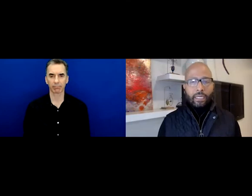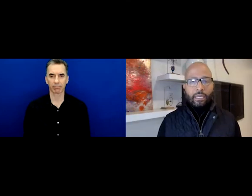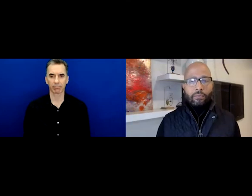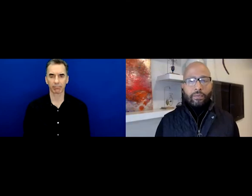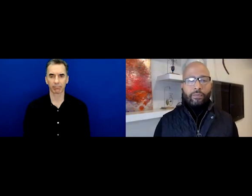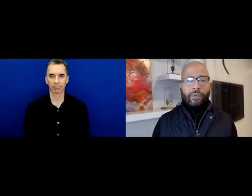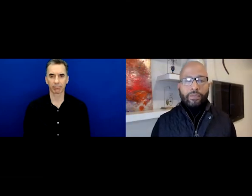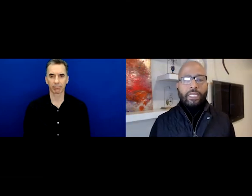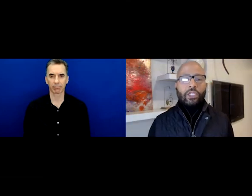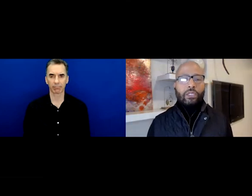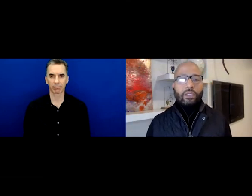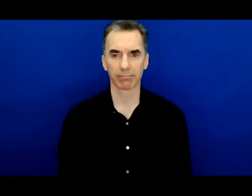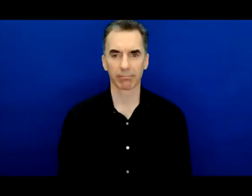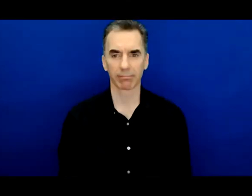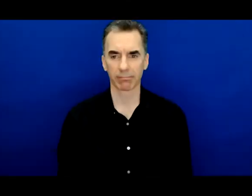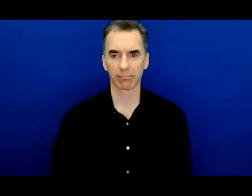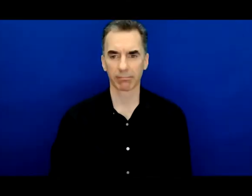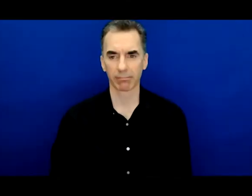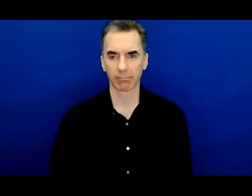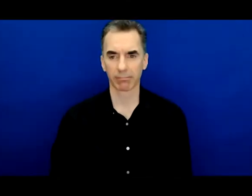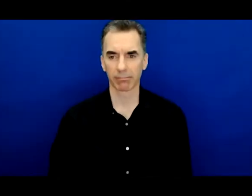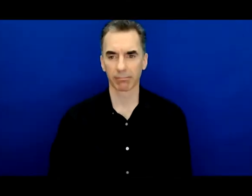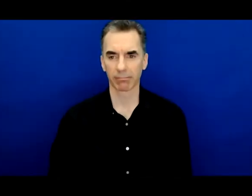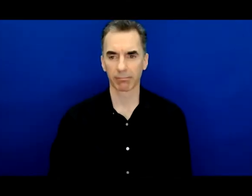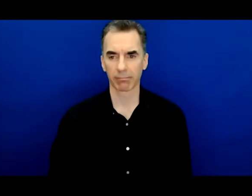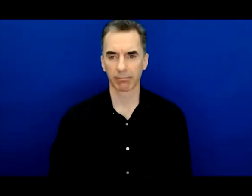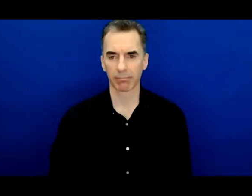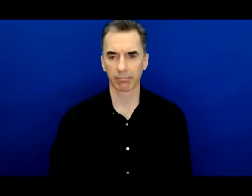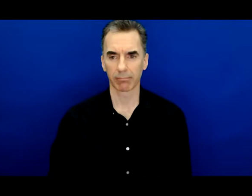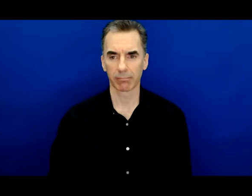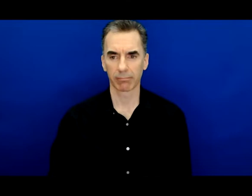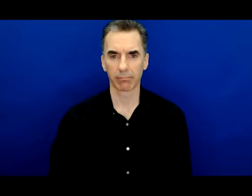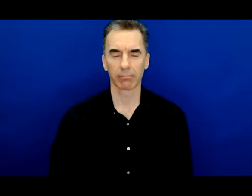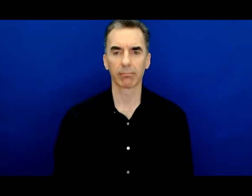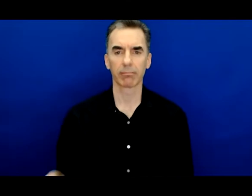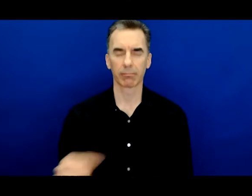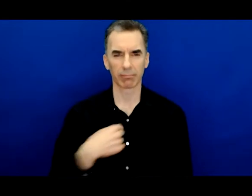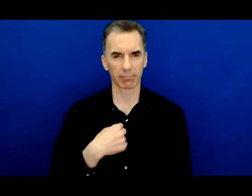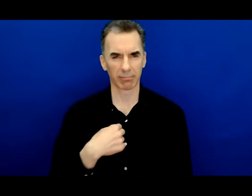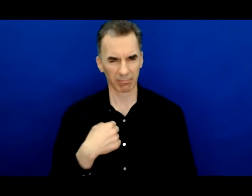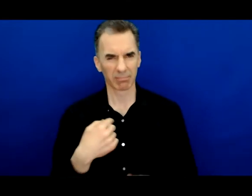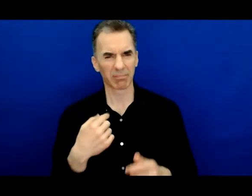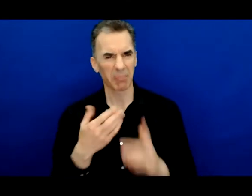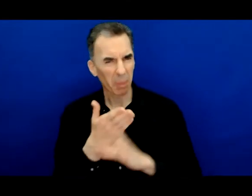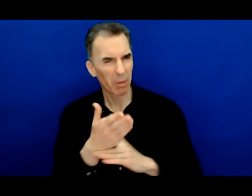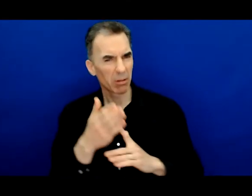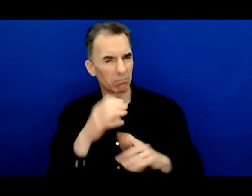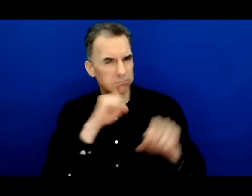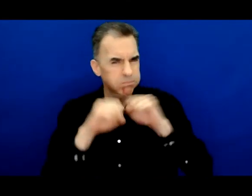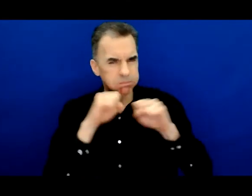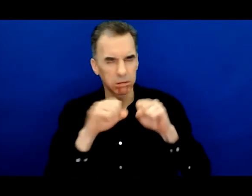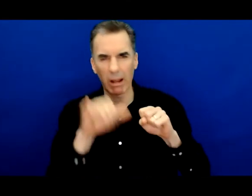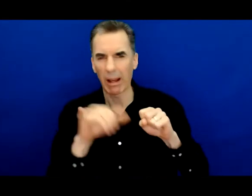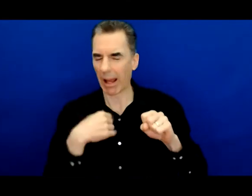isolating, full of danger and required me to calcify and fight. I learned that emotions were